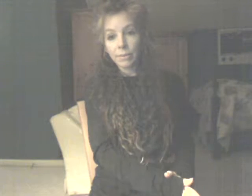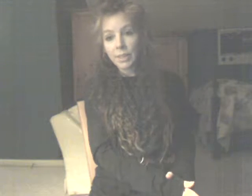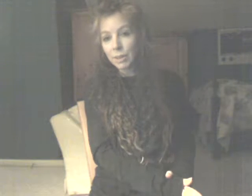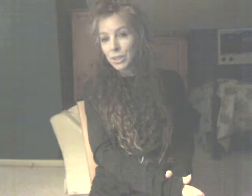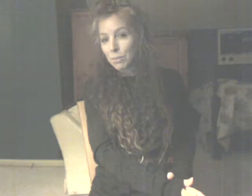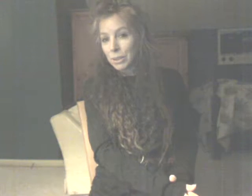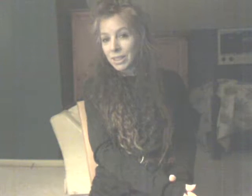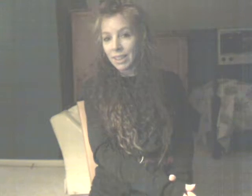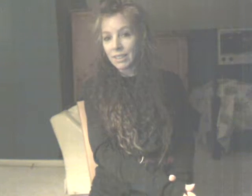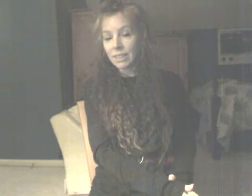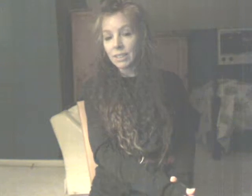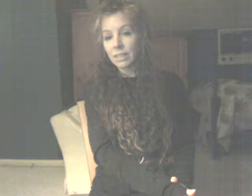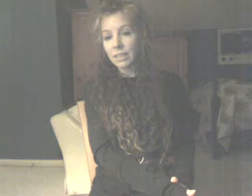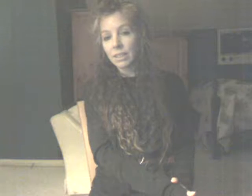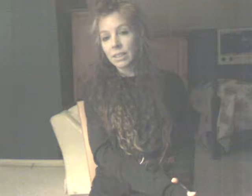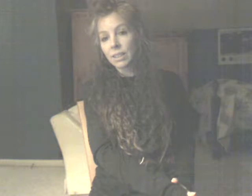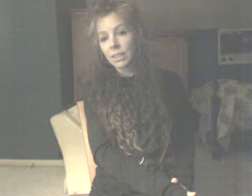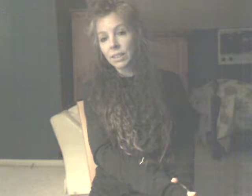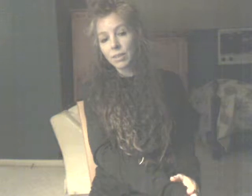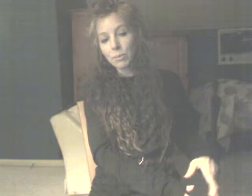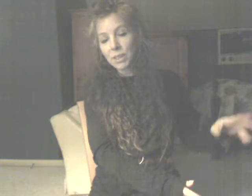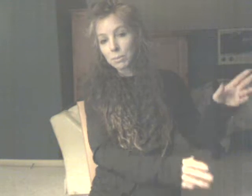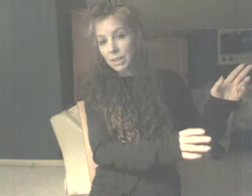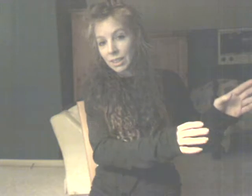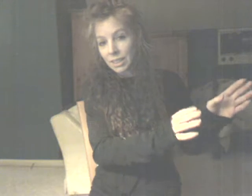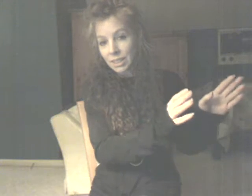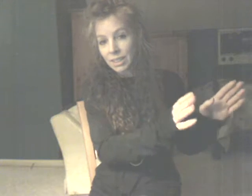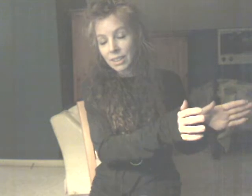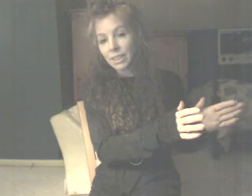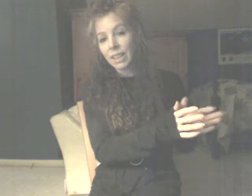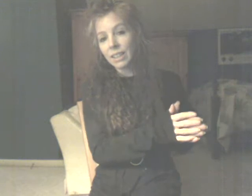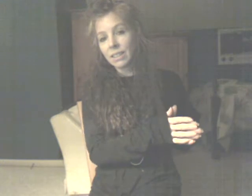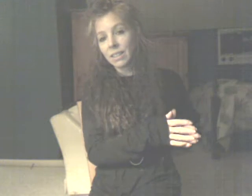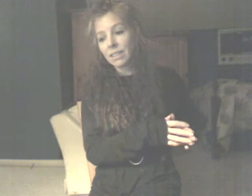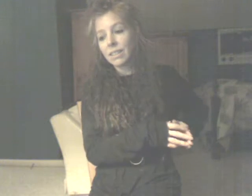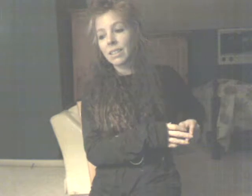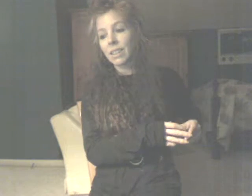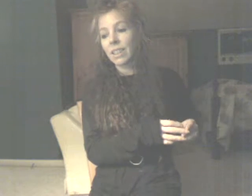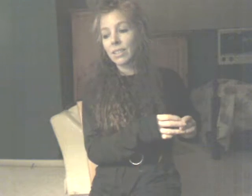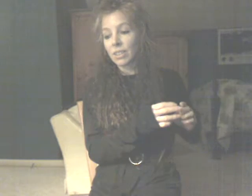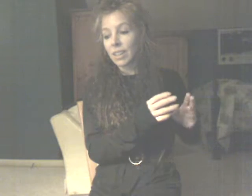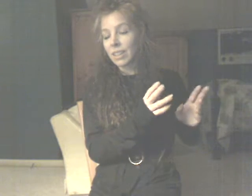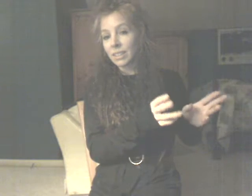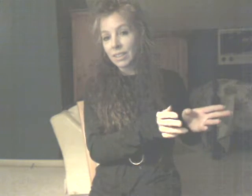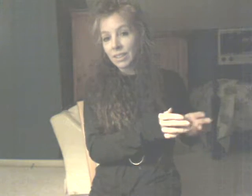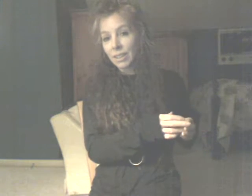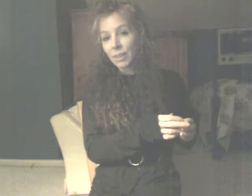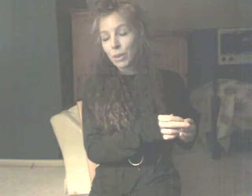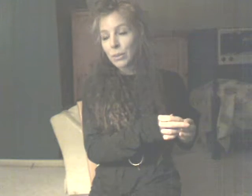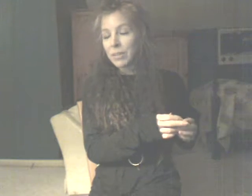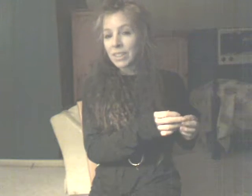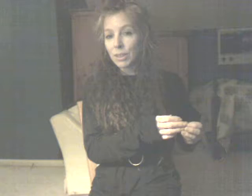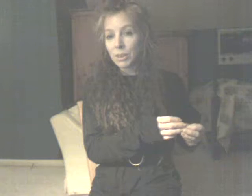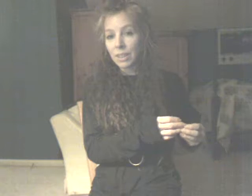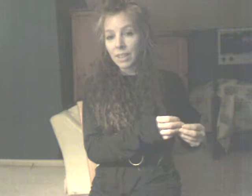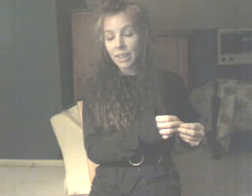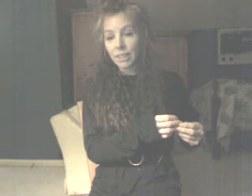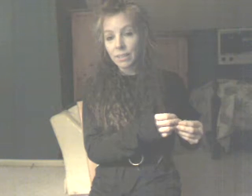Can't we just pretend, you know, can't we just pretend that doesn't exist, that that's just like a, why do we have to deal with it, like on a